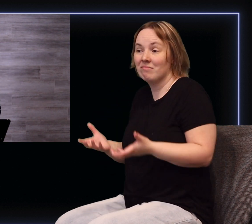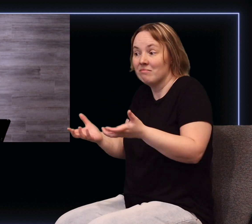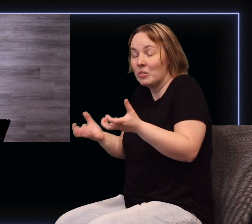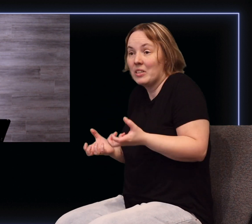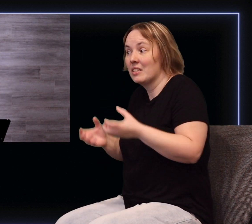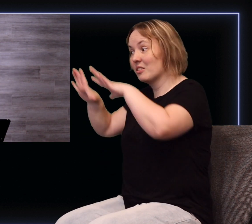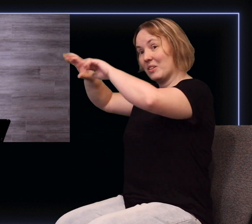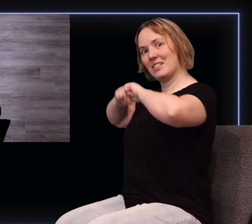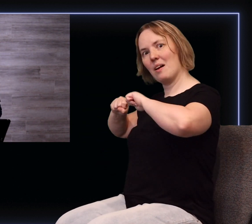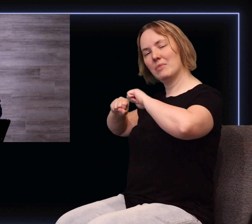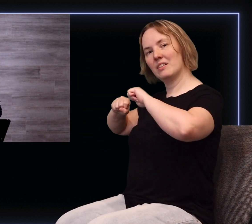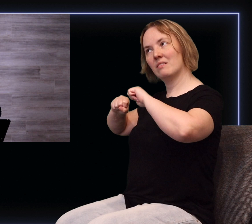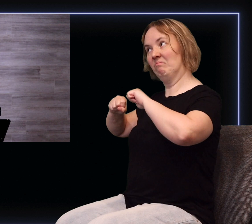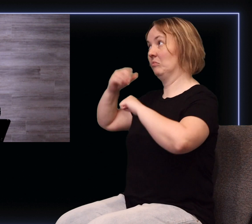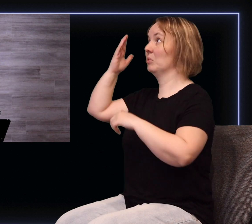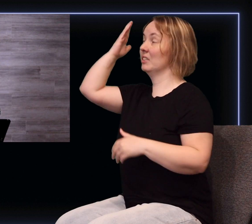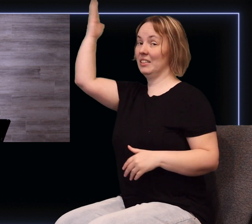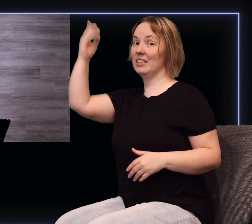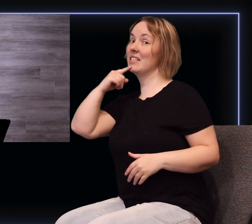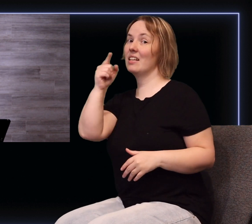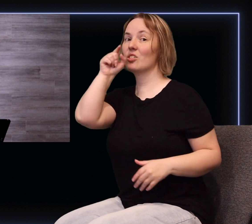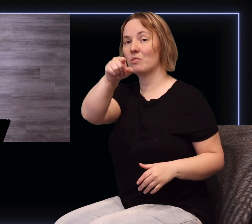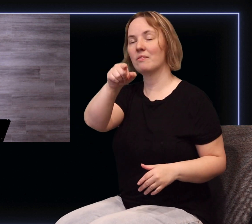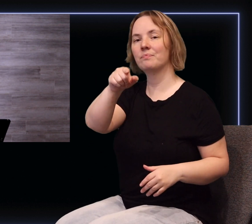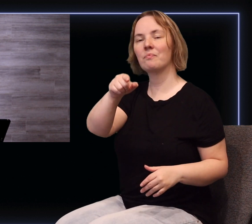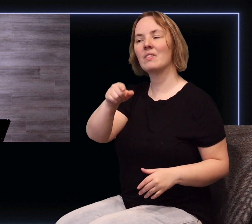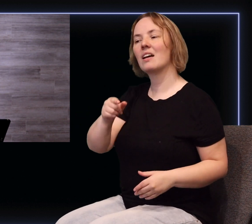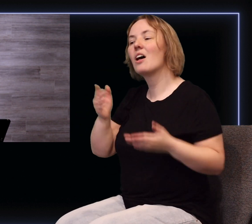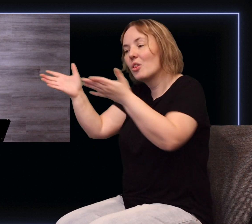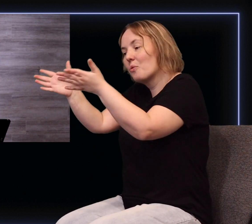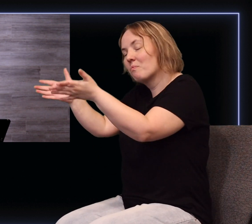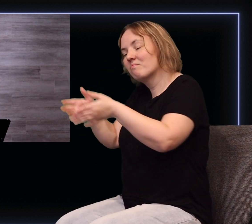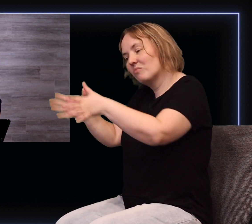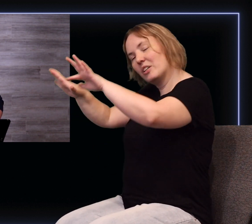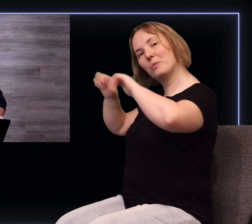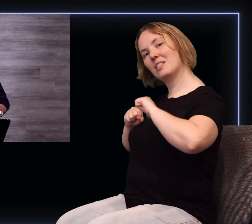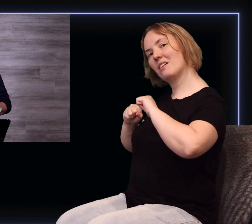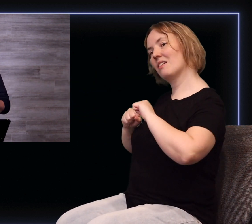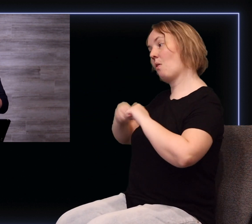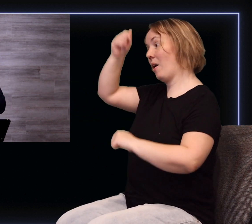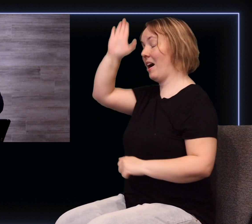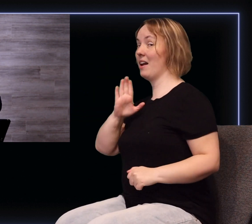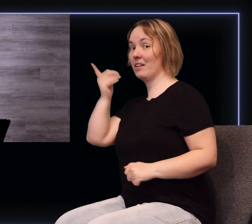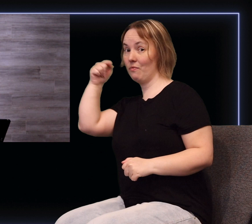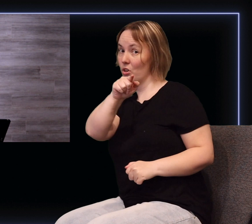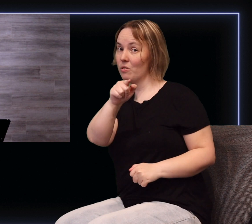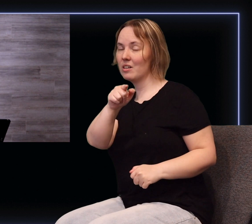accept what it is that He says to you. Let me say that again. The way you receive what it is that God has for you